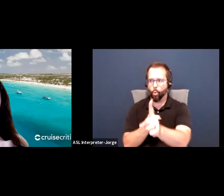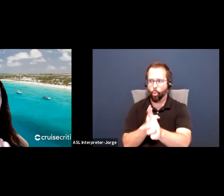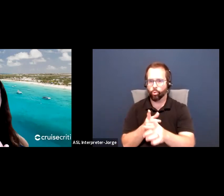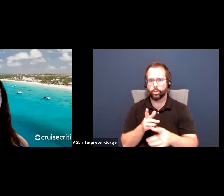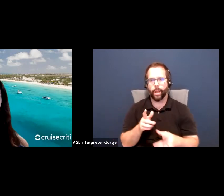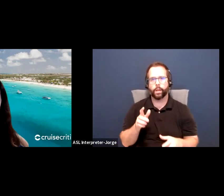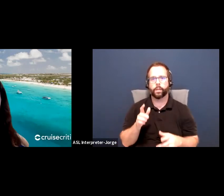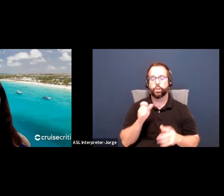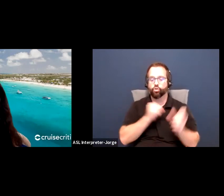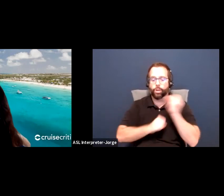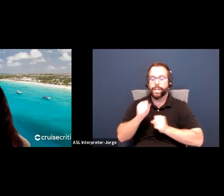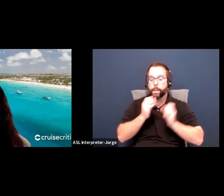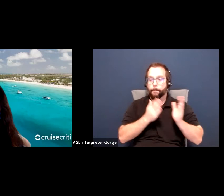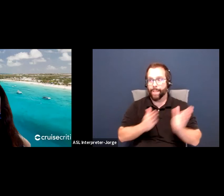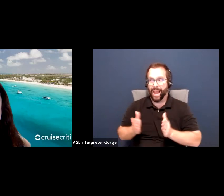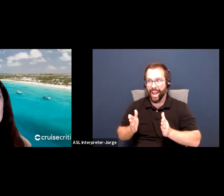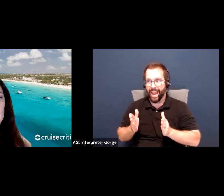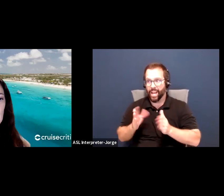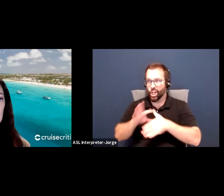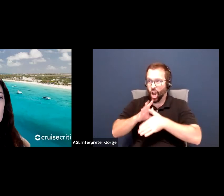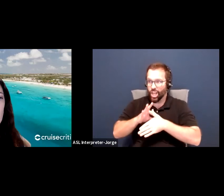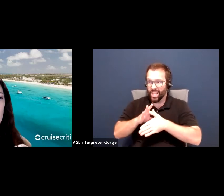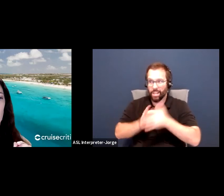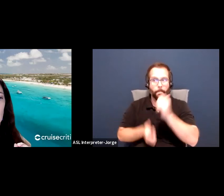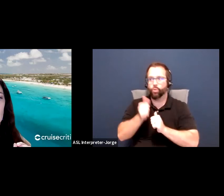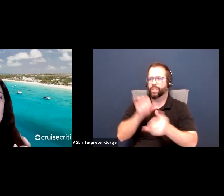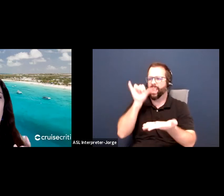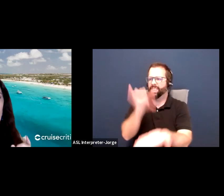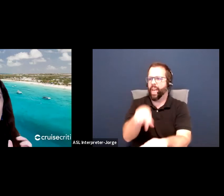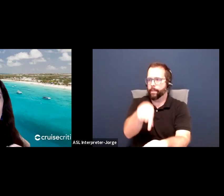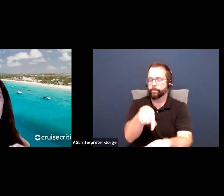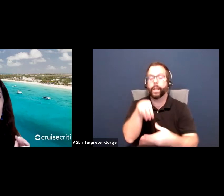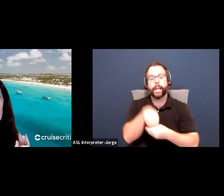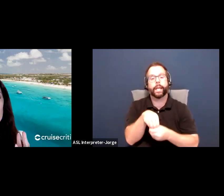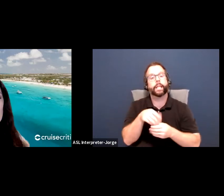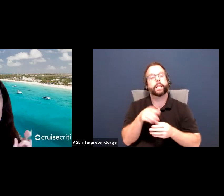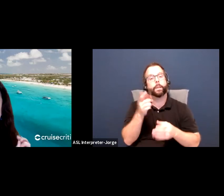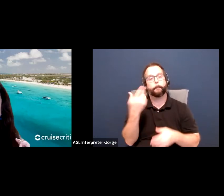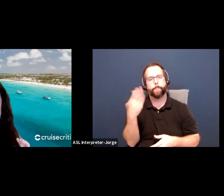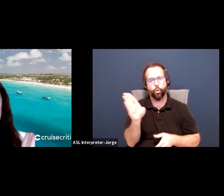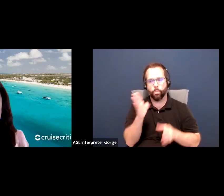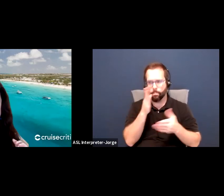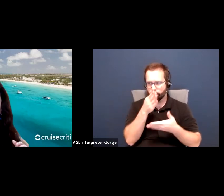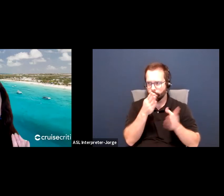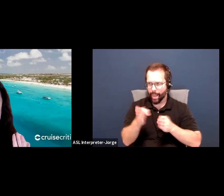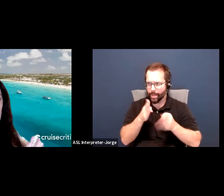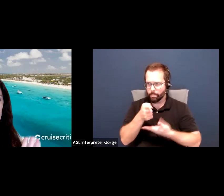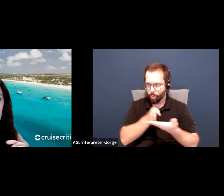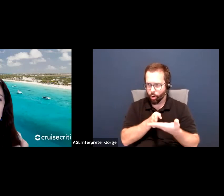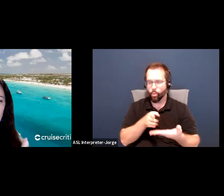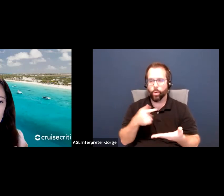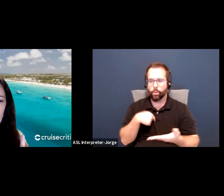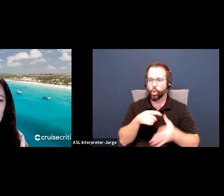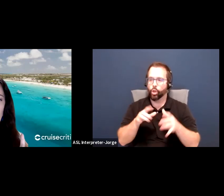executes. So in the planning stage, we're going to talk about goals, strategies, timeline, and